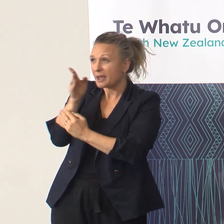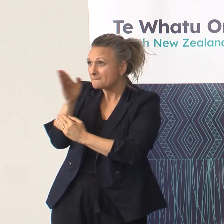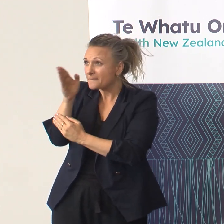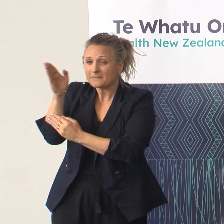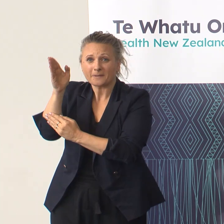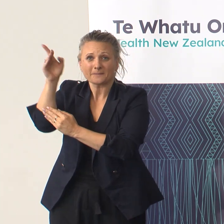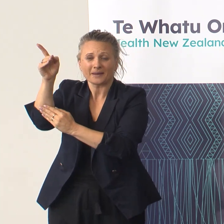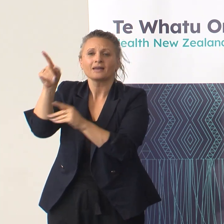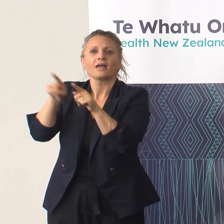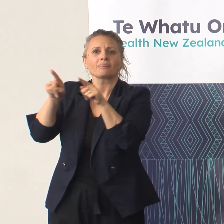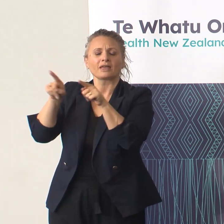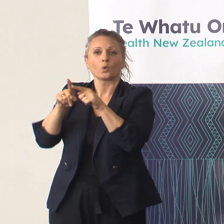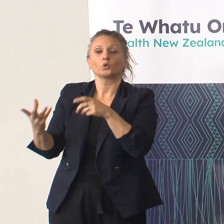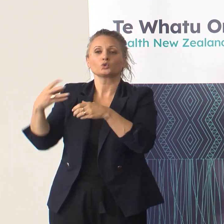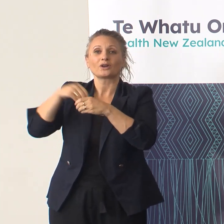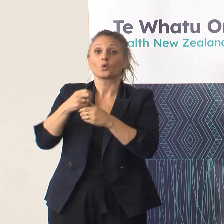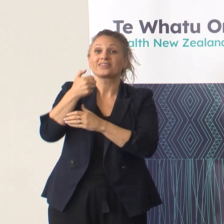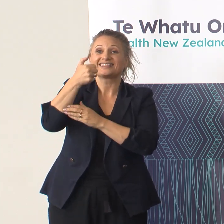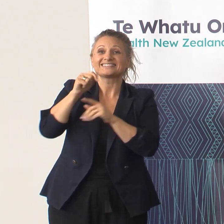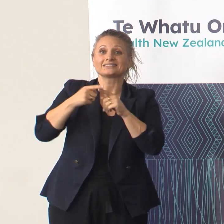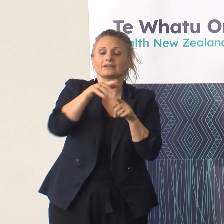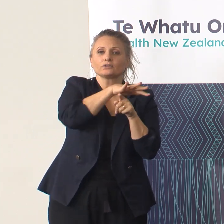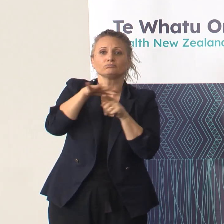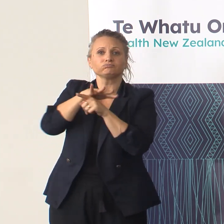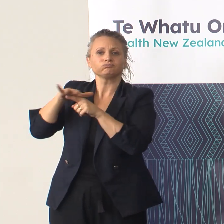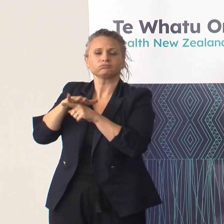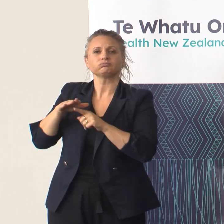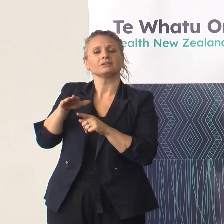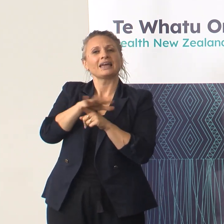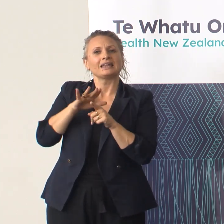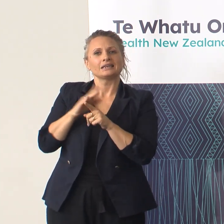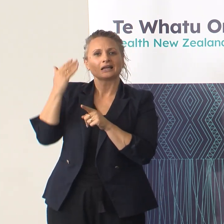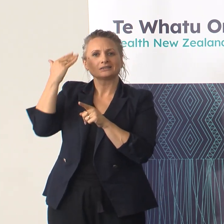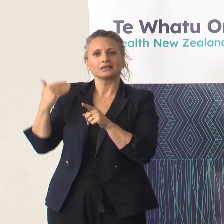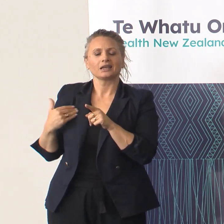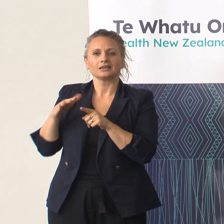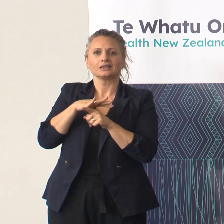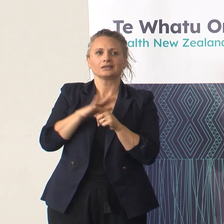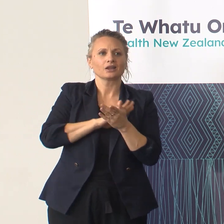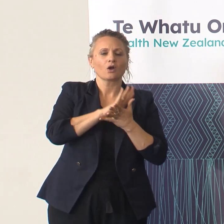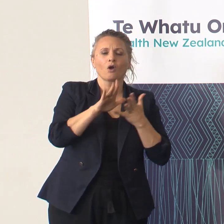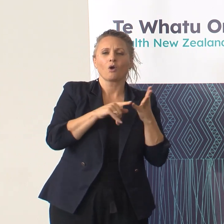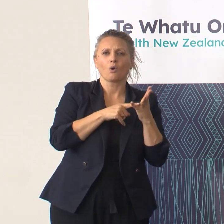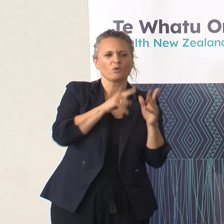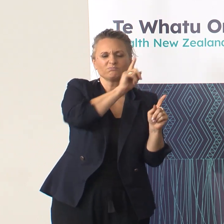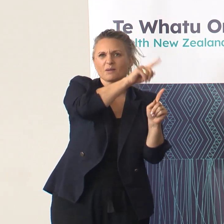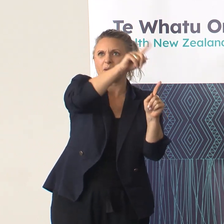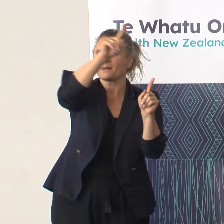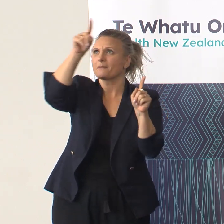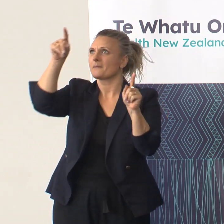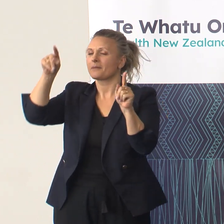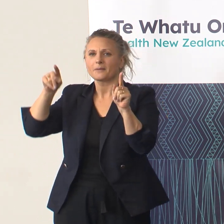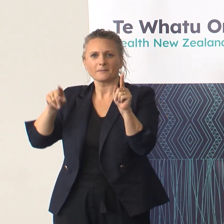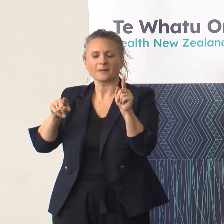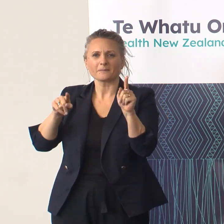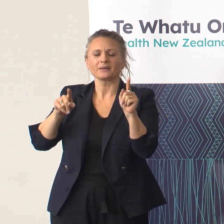include the six providers such as Ngāti Hine, Te Whare a Whina o Ngāti Tautai, Te Hau a Whiohio o Tāngarei